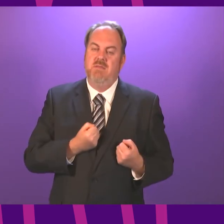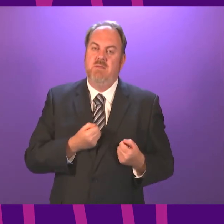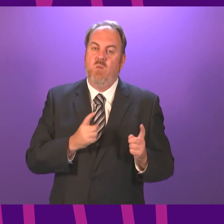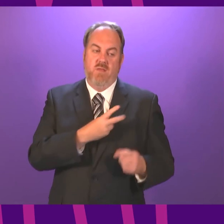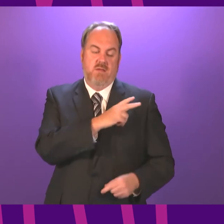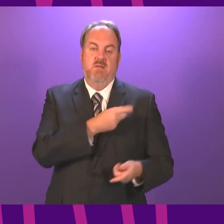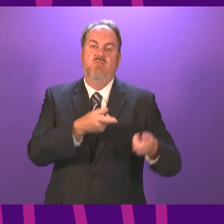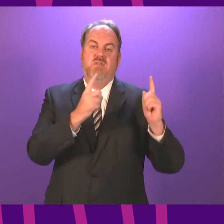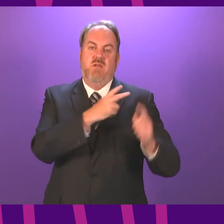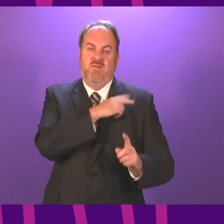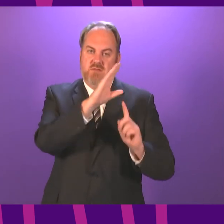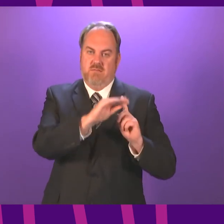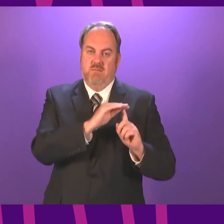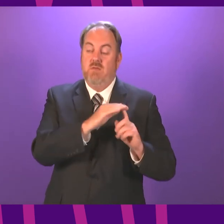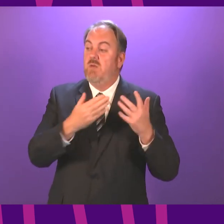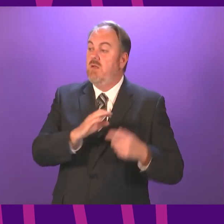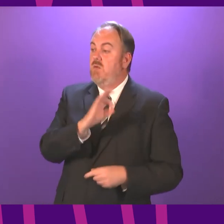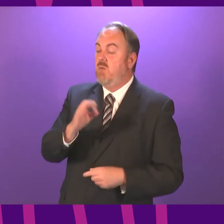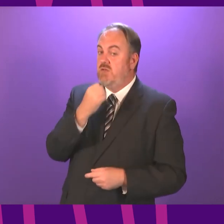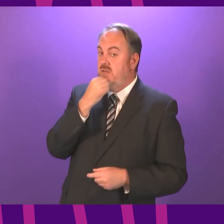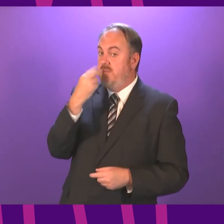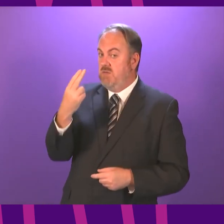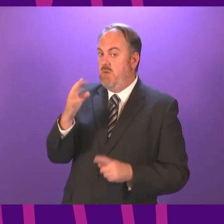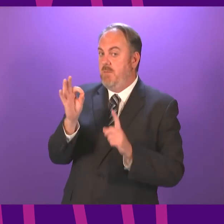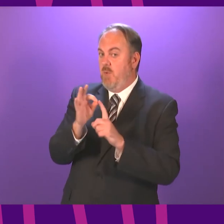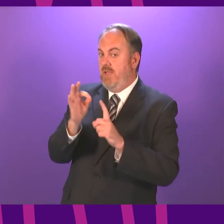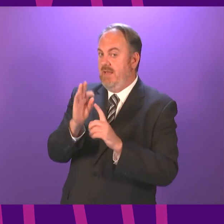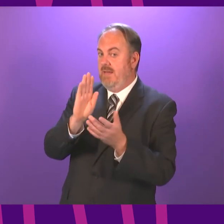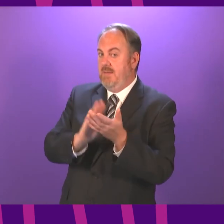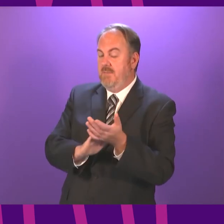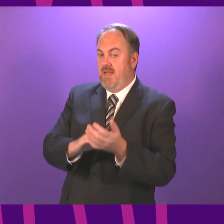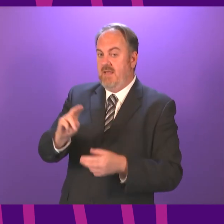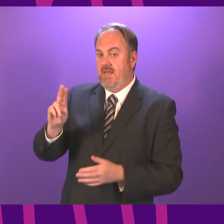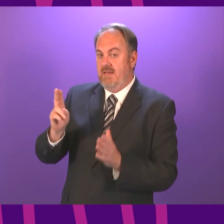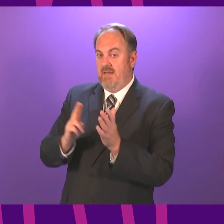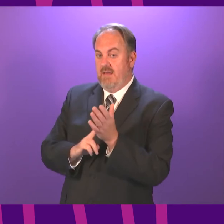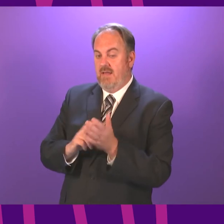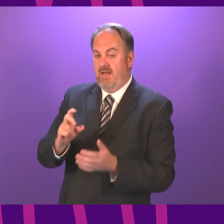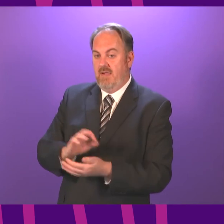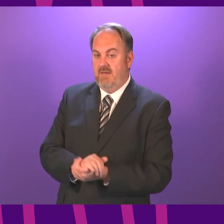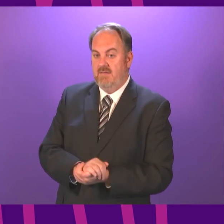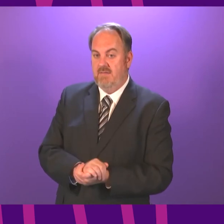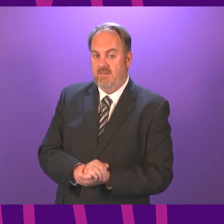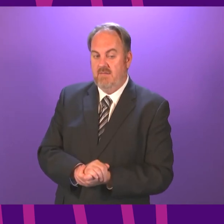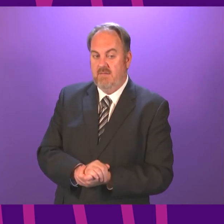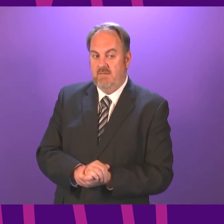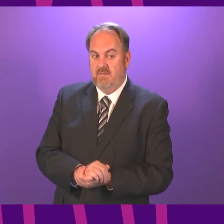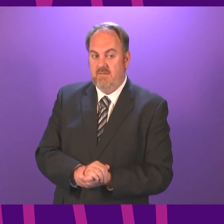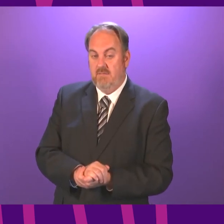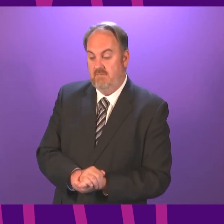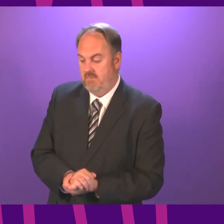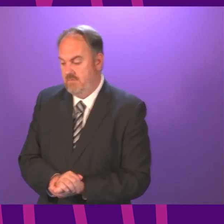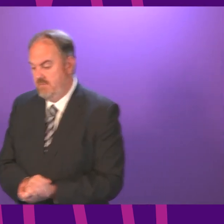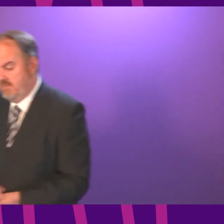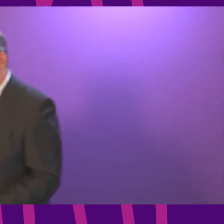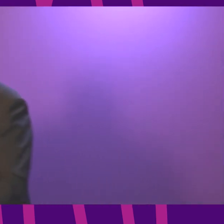Thank you Move on to question number two Pauline McNeill To ask the Scottish Government what action it is